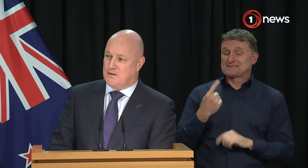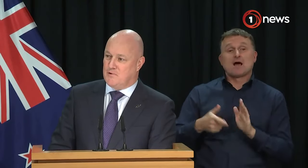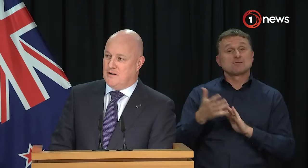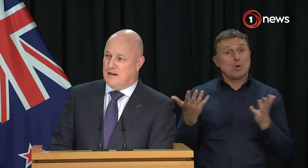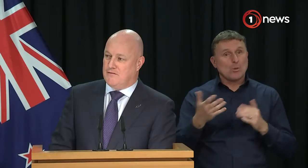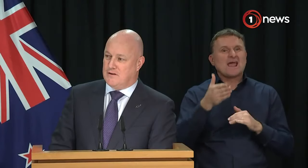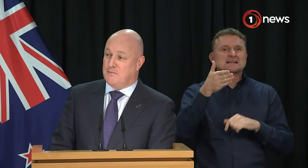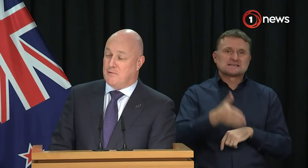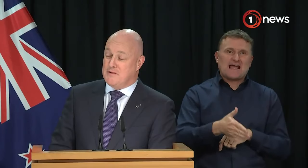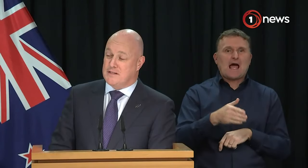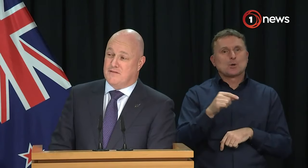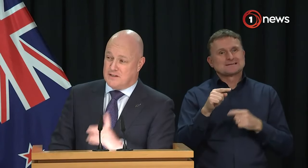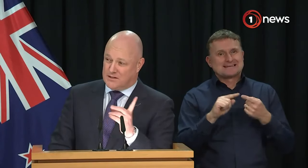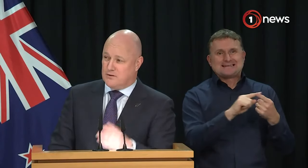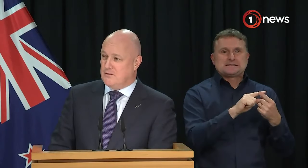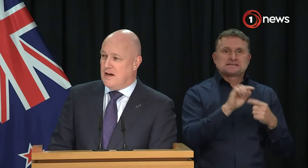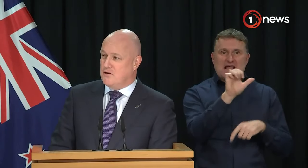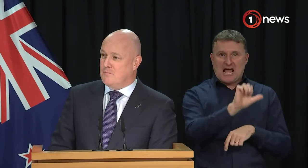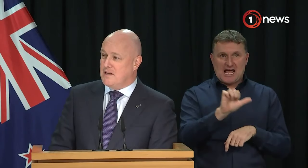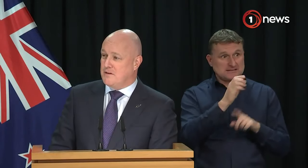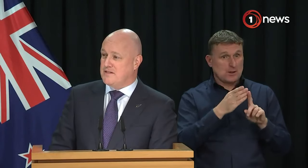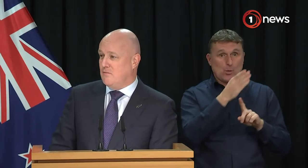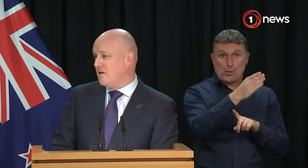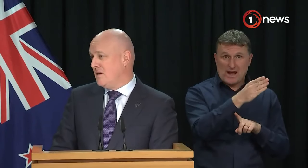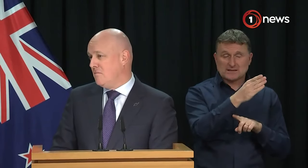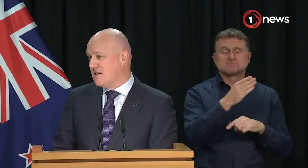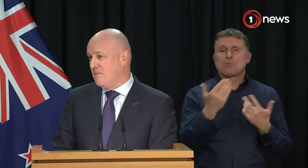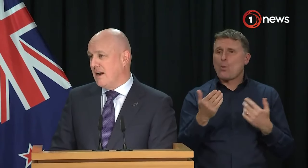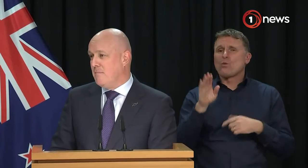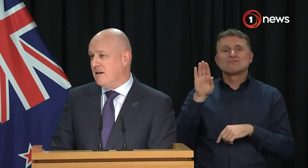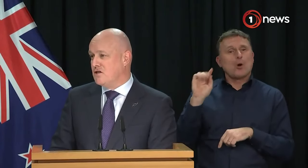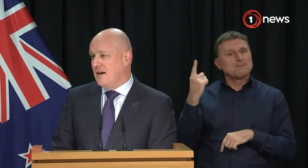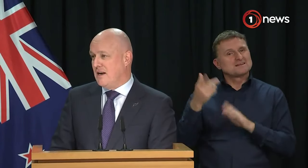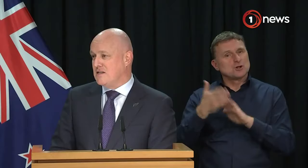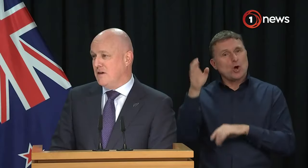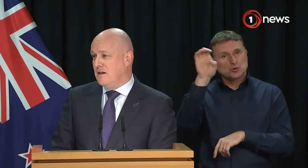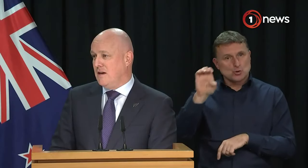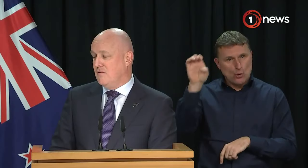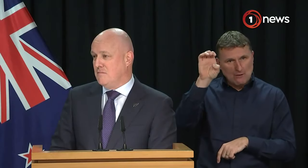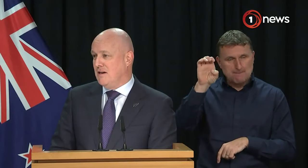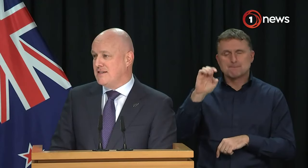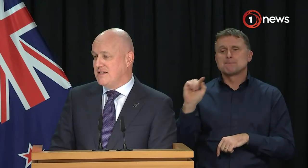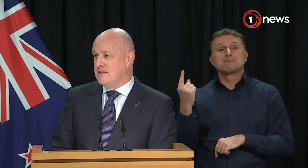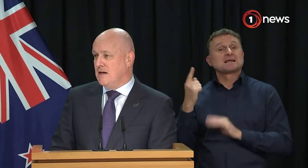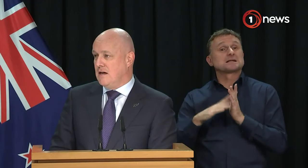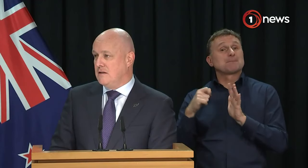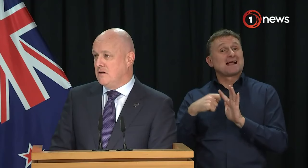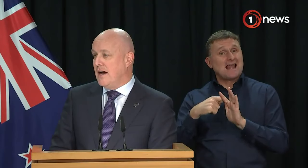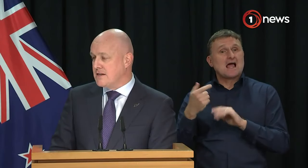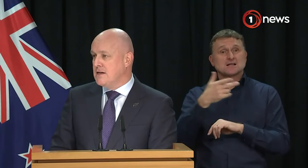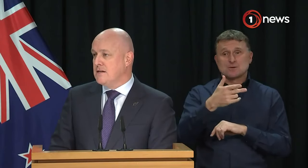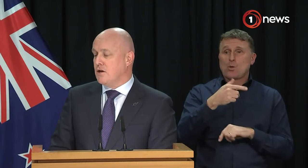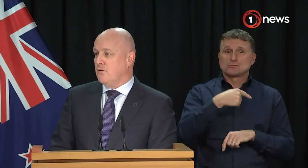that's what you saw with the Deputy Prime Minister's visit to Europe, and that's what you've seen with Minister Maclay being in China last week and heading off to the Middle East again